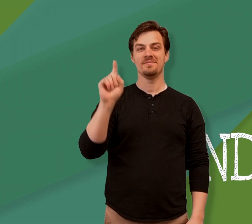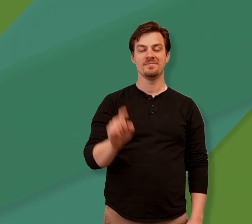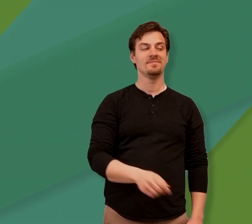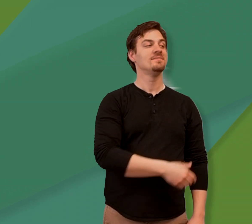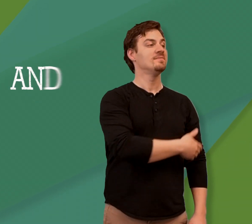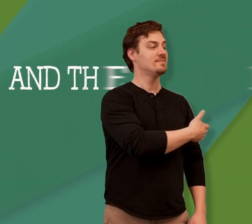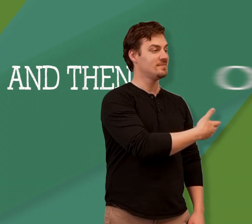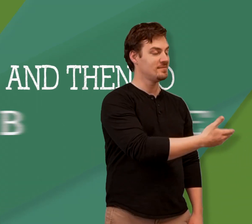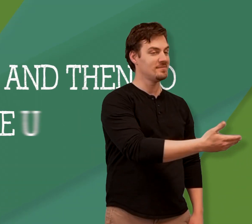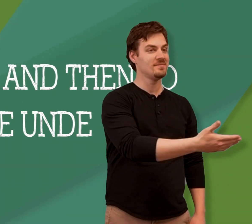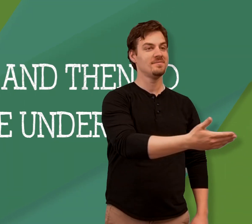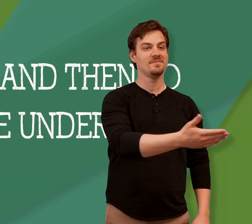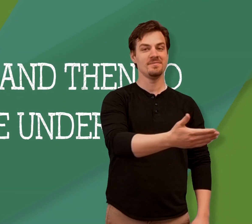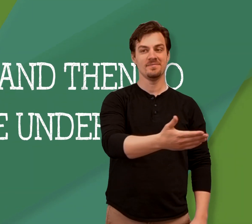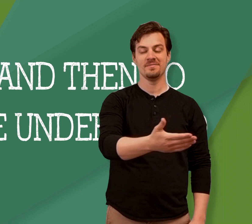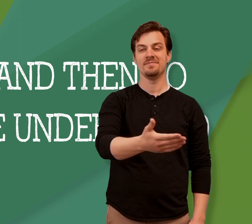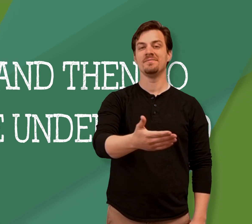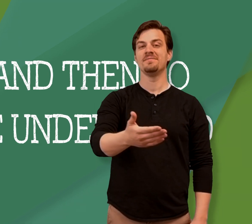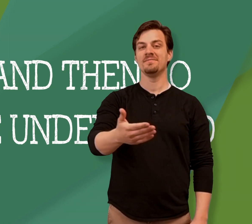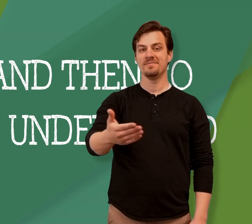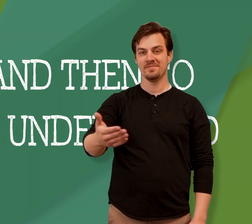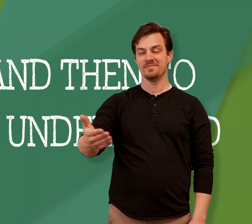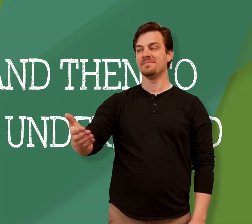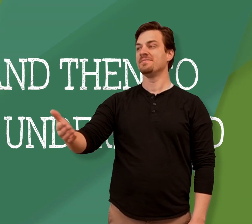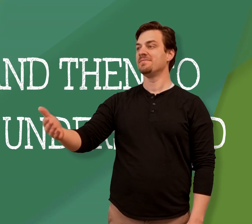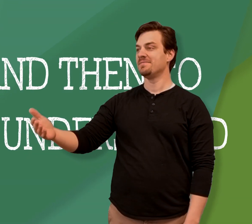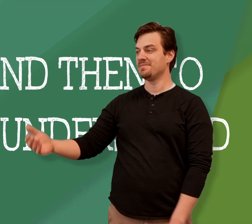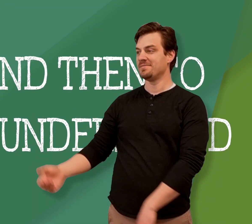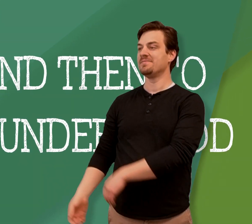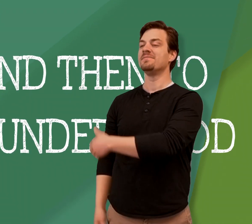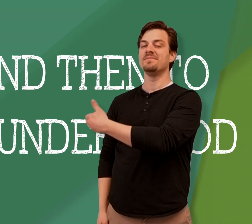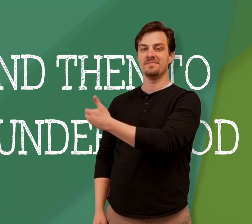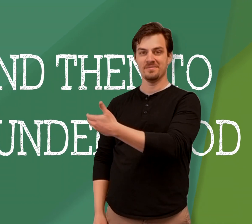And then to be understood